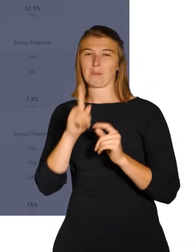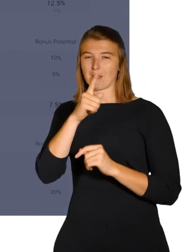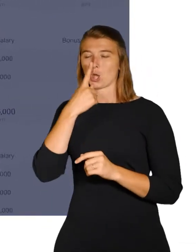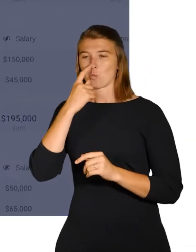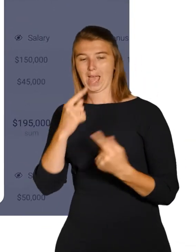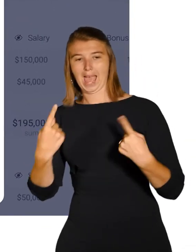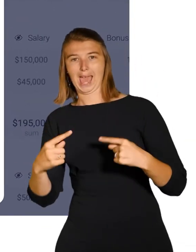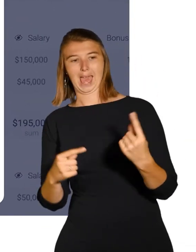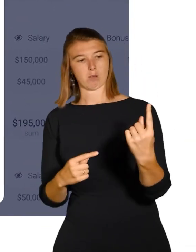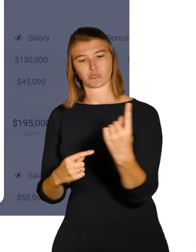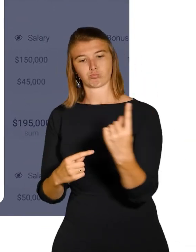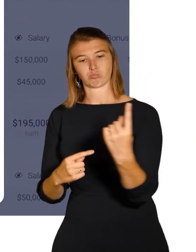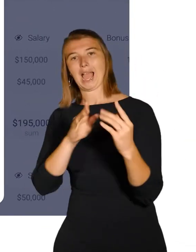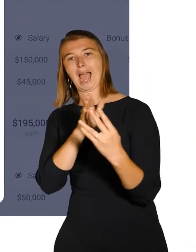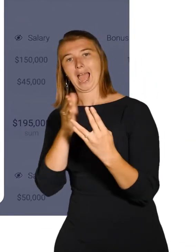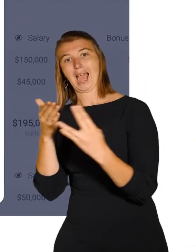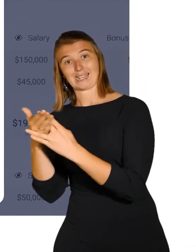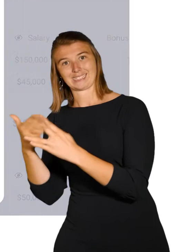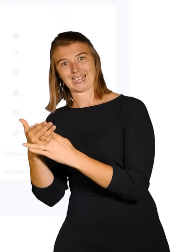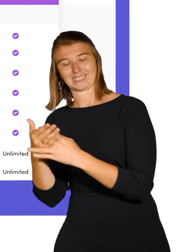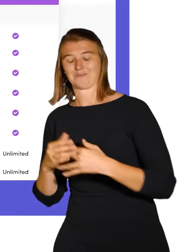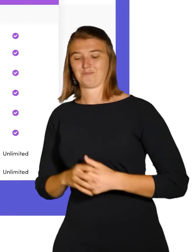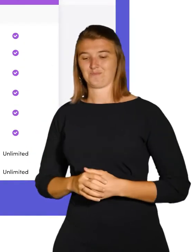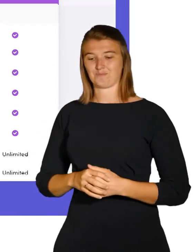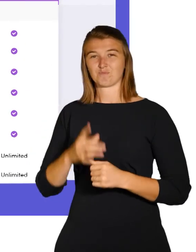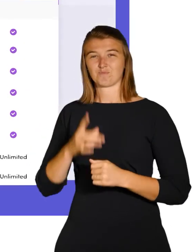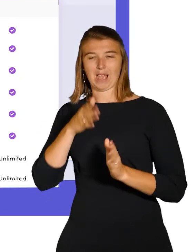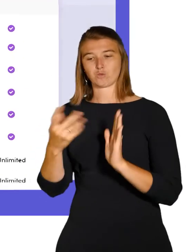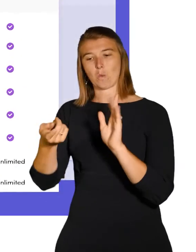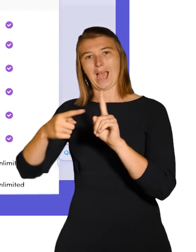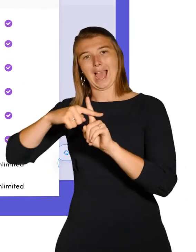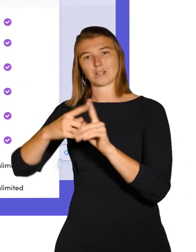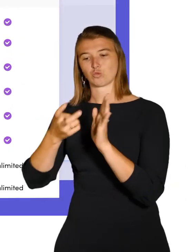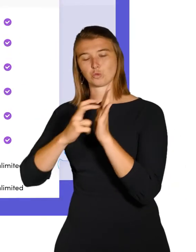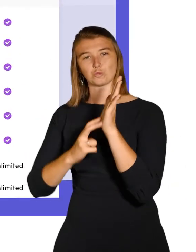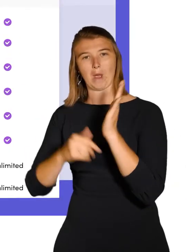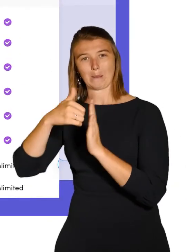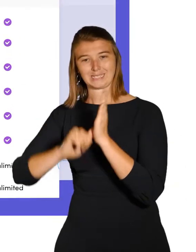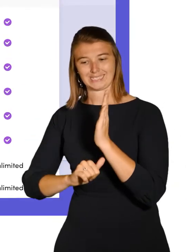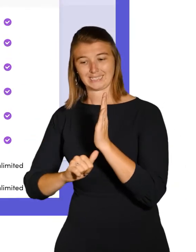adding them to the subscribers list. Private boards are accessible on our pro and enterprise plans.